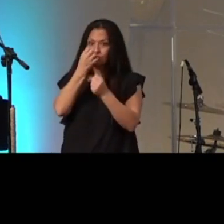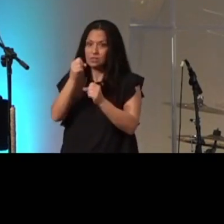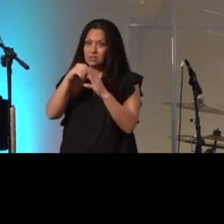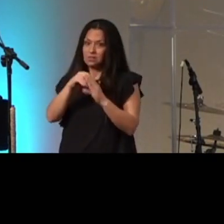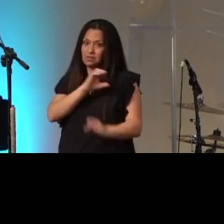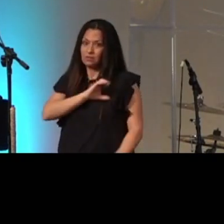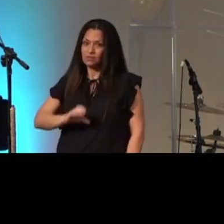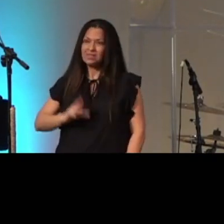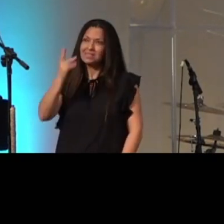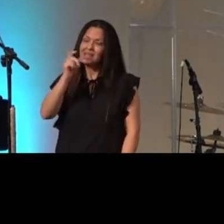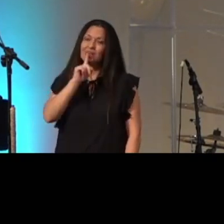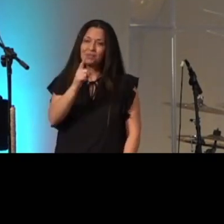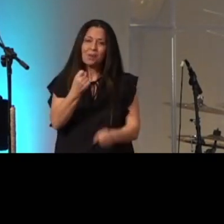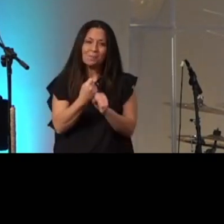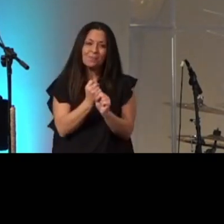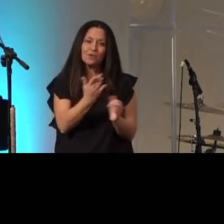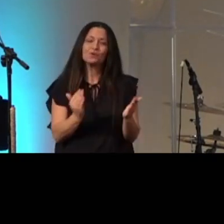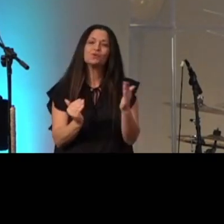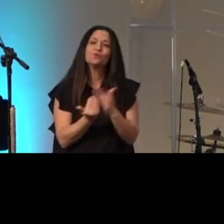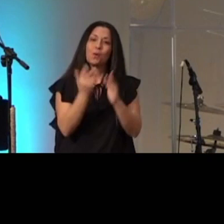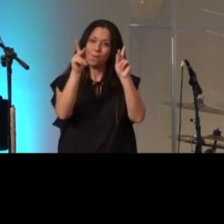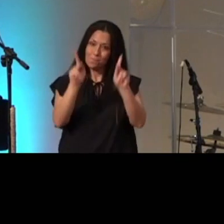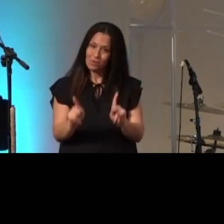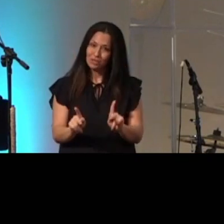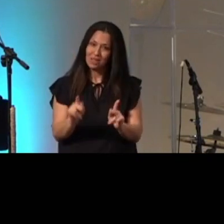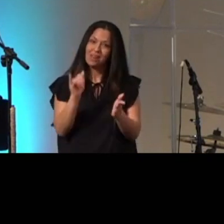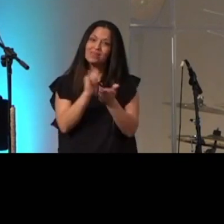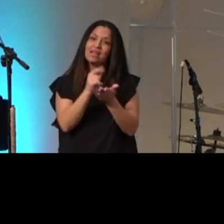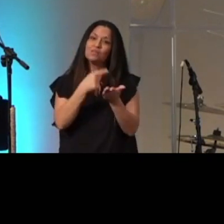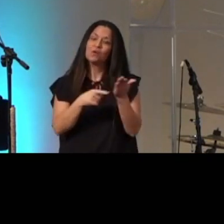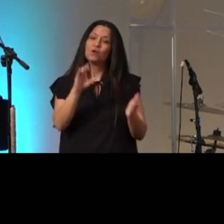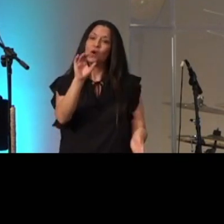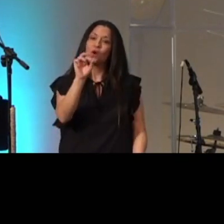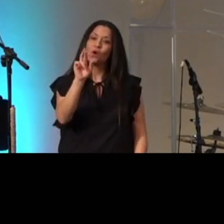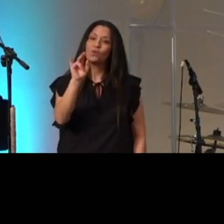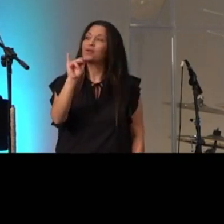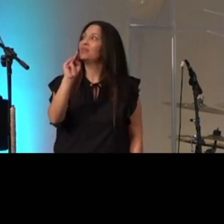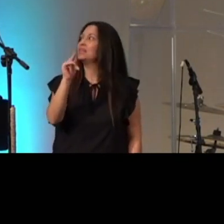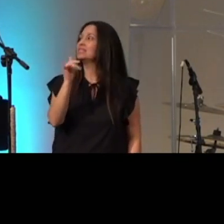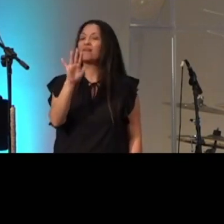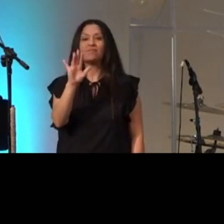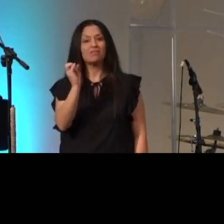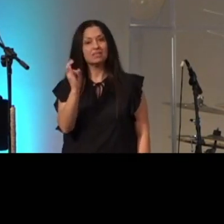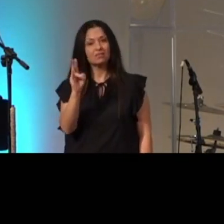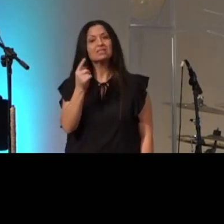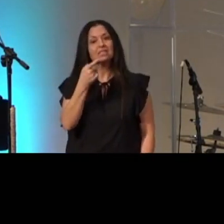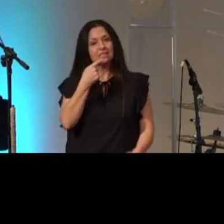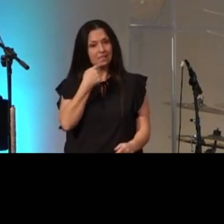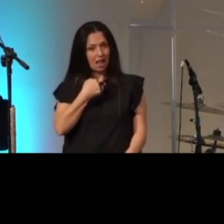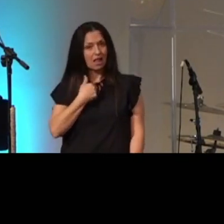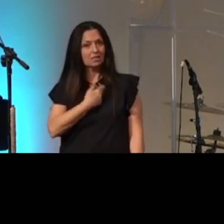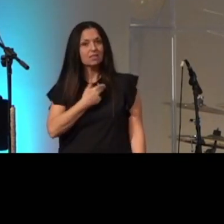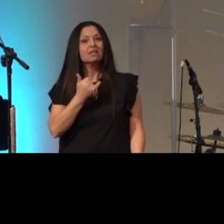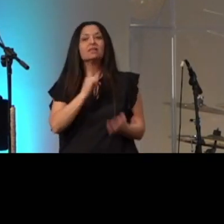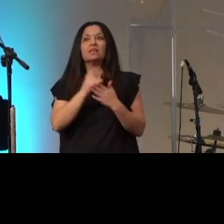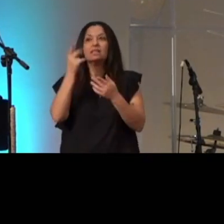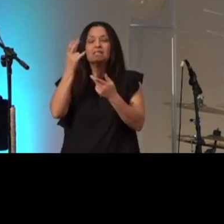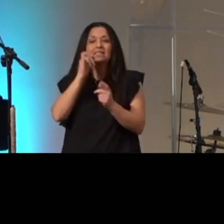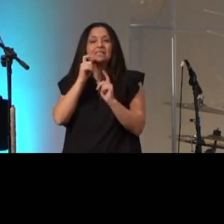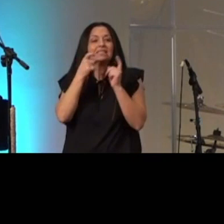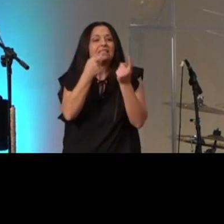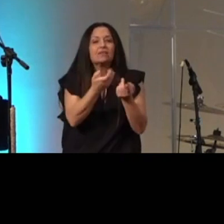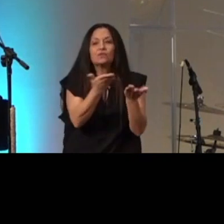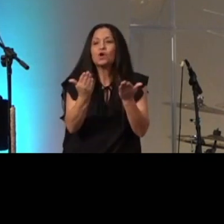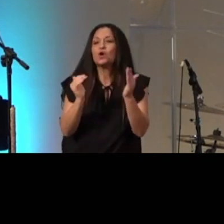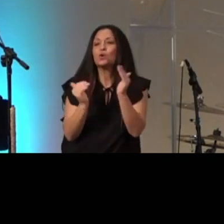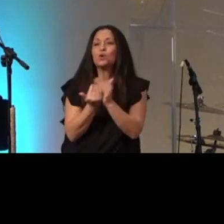you a new person that's what 2nd corinthians 5 17 tells us that he has given you a new self a